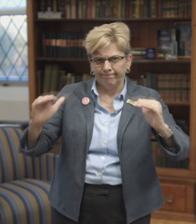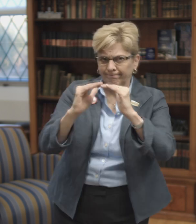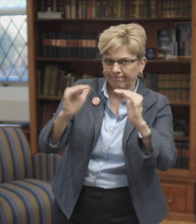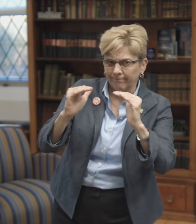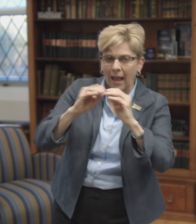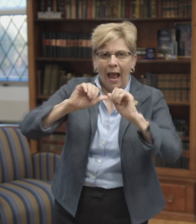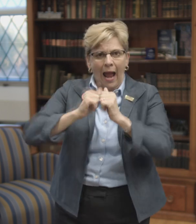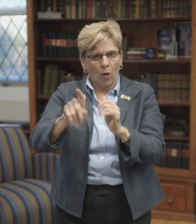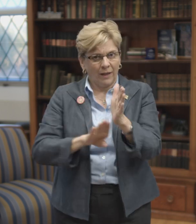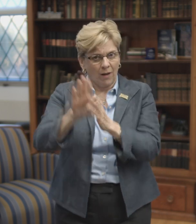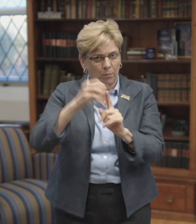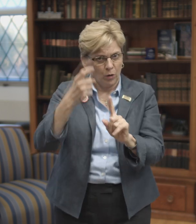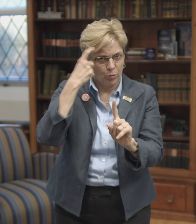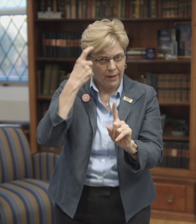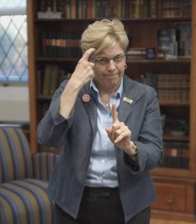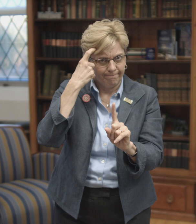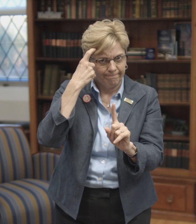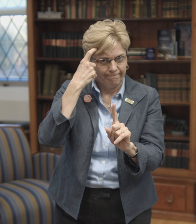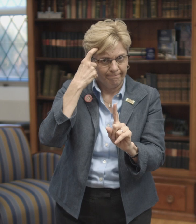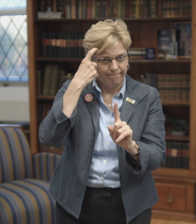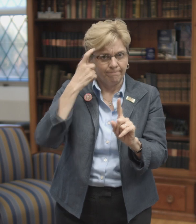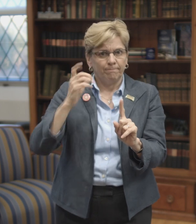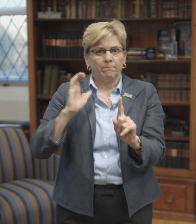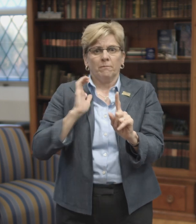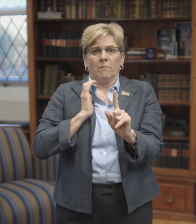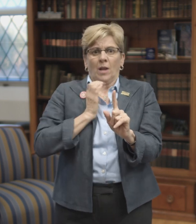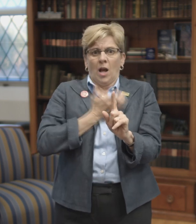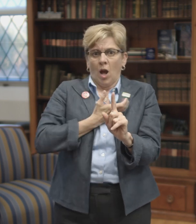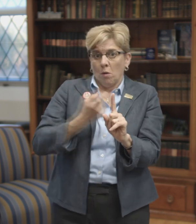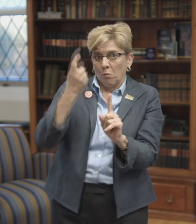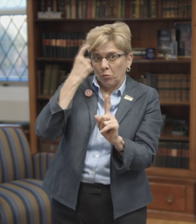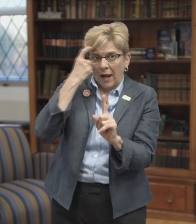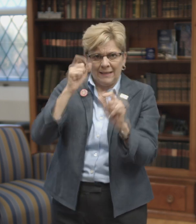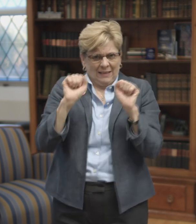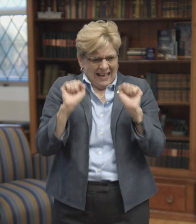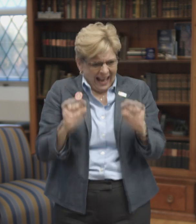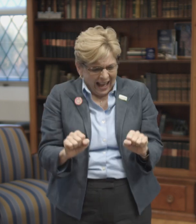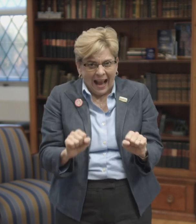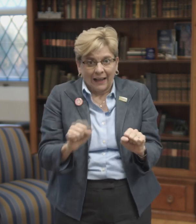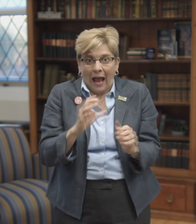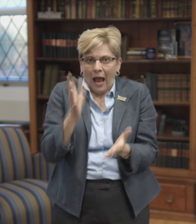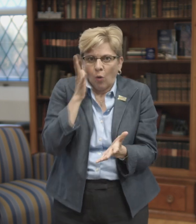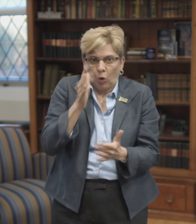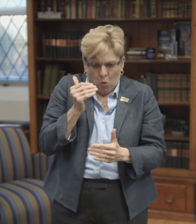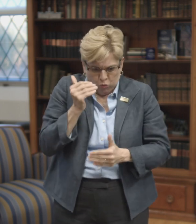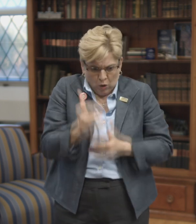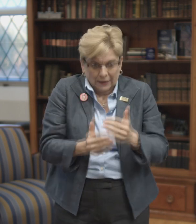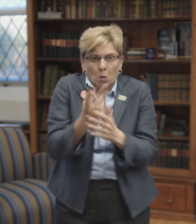are biologically equivalent, especially as it pertains to the way they develop in the brain. Our brains are able